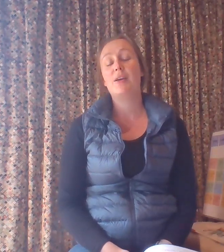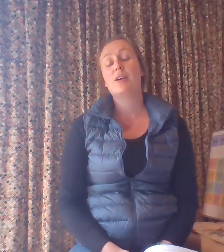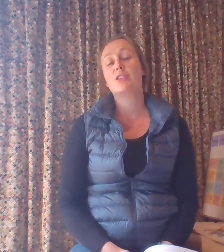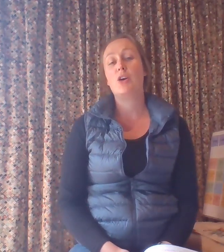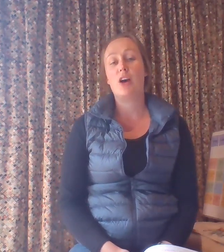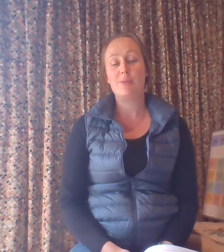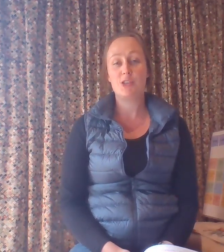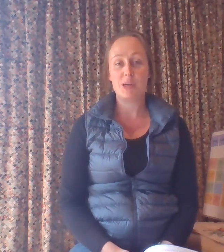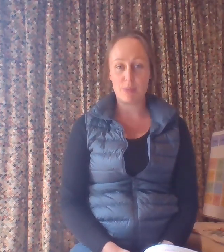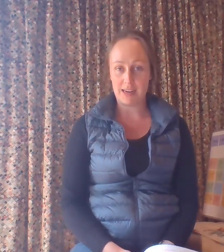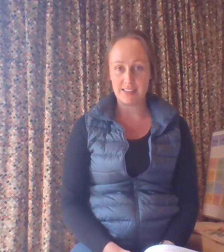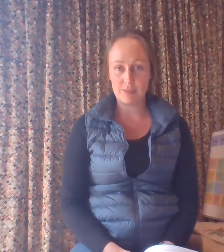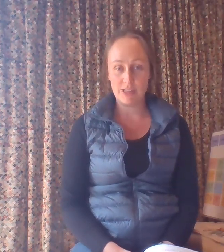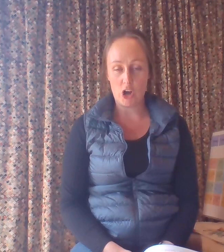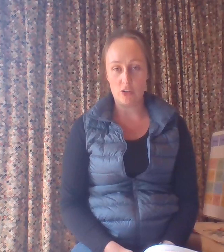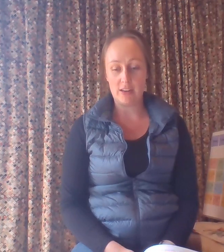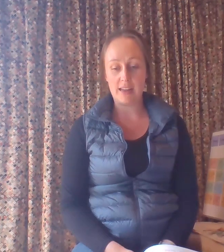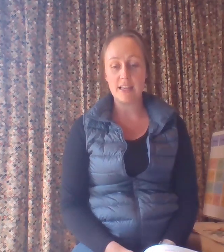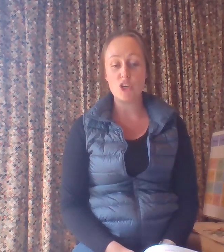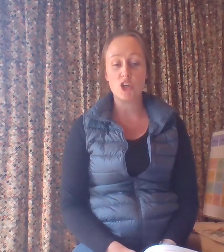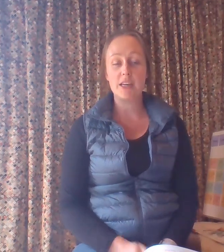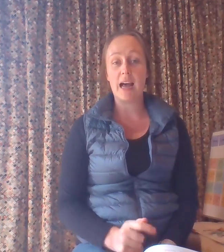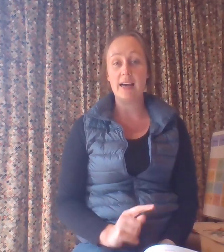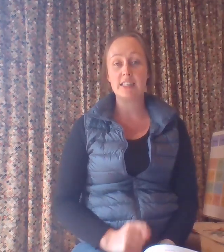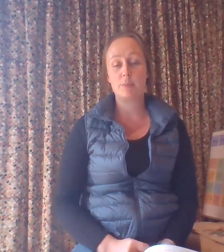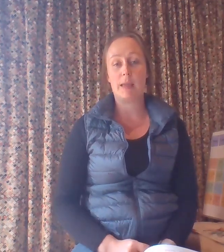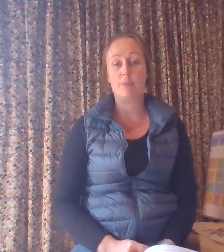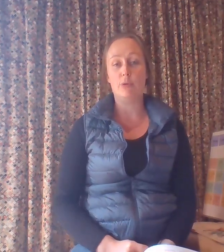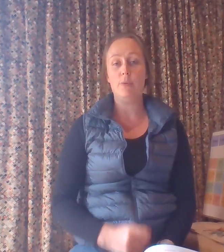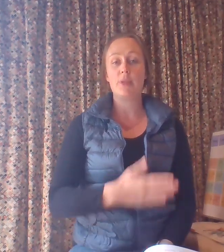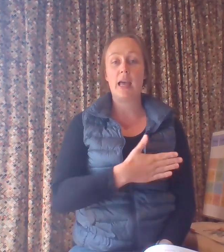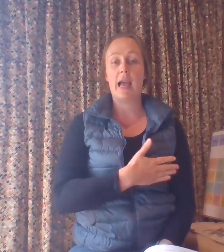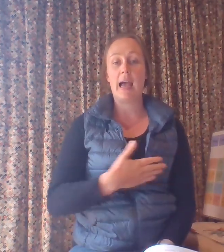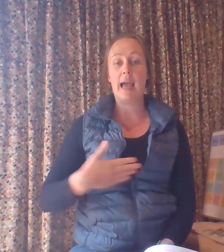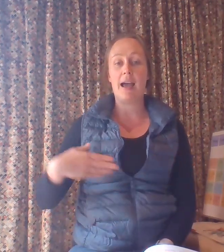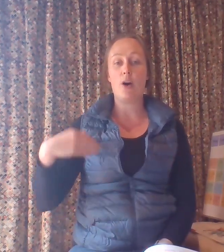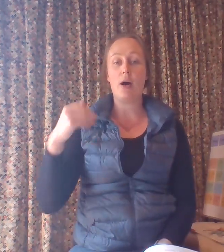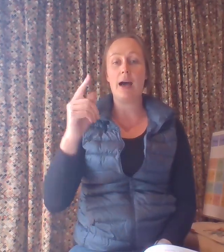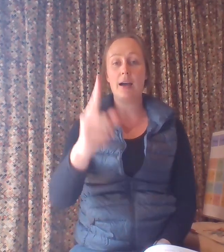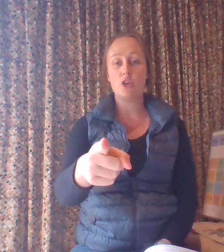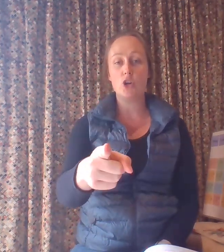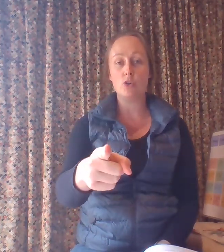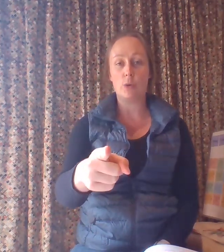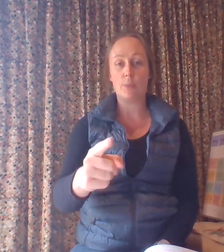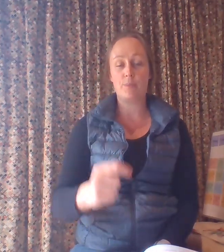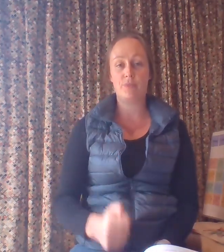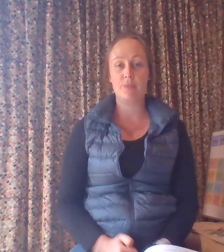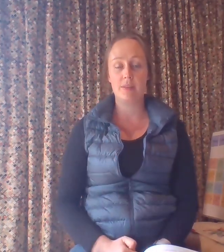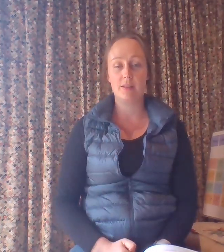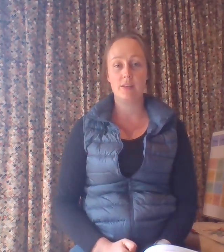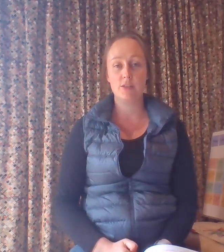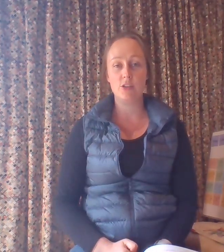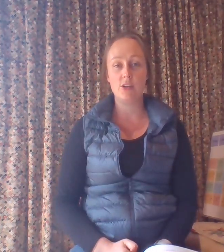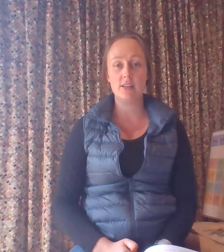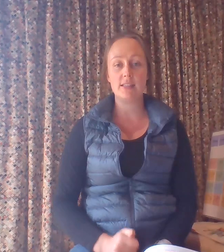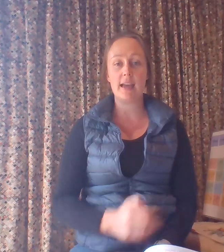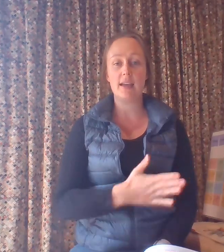So I want you to practice them in the holidays and you can ask people how are you? So you can say